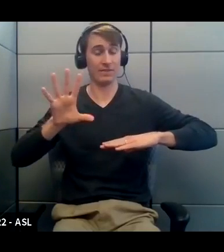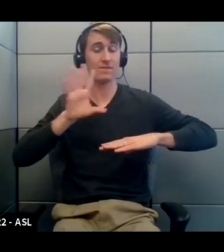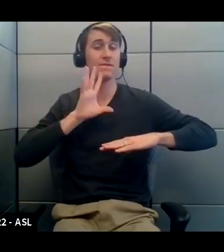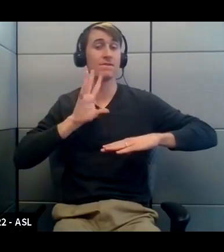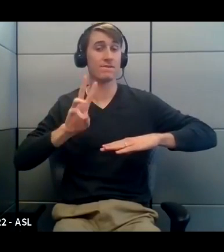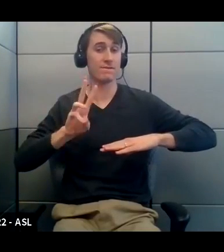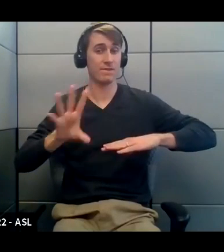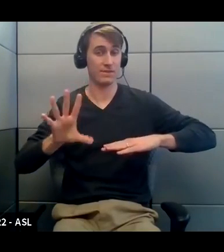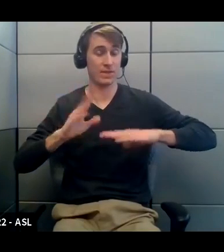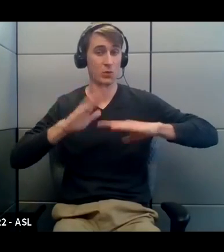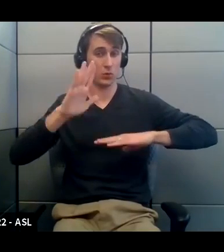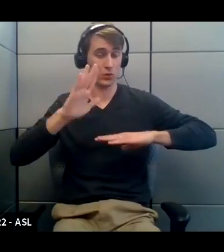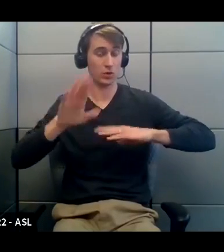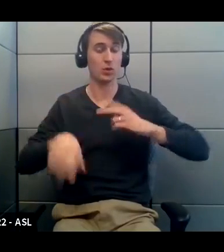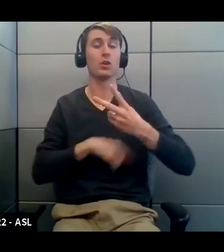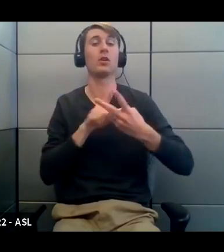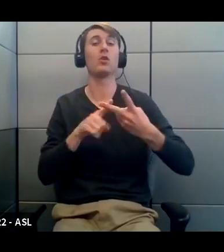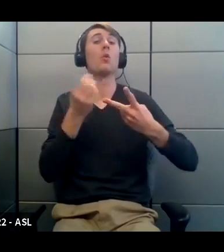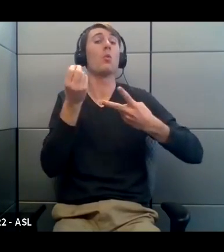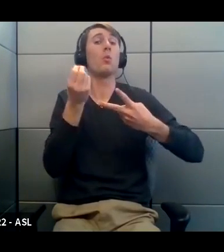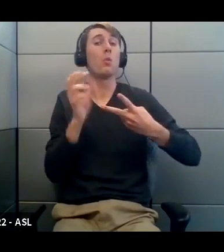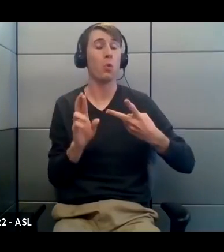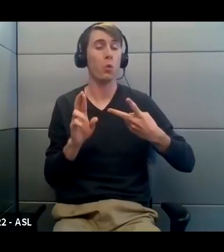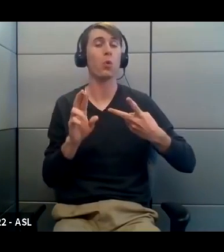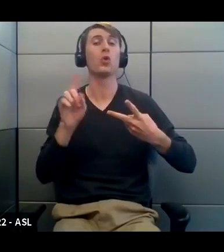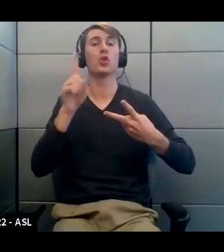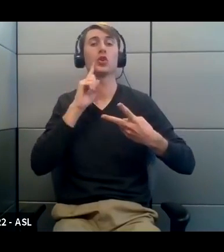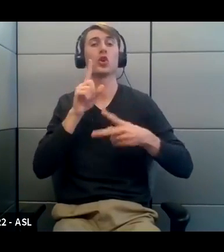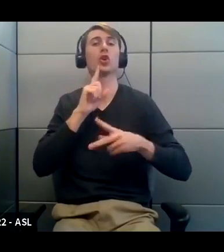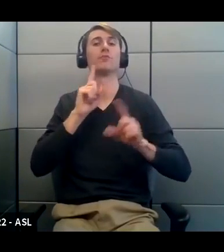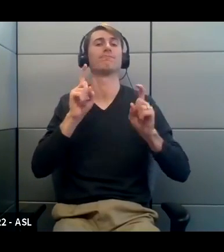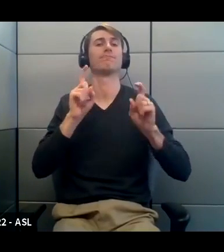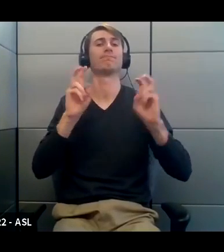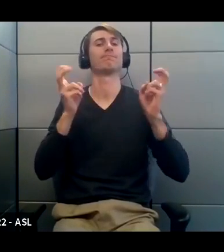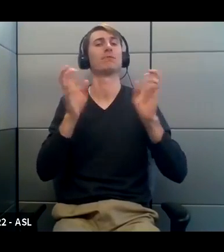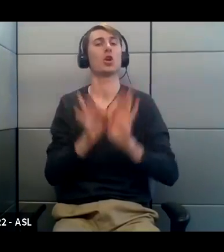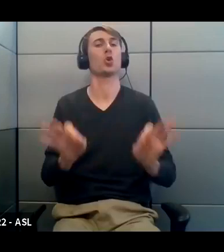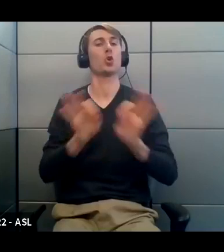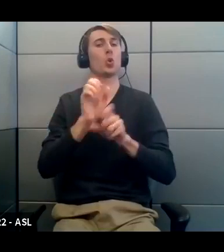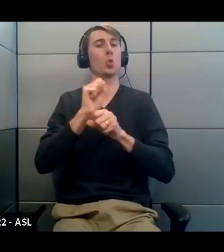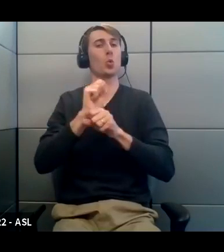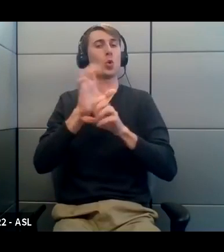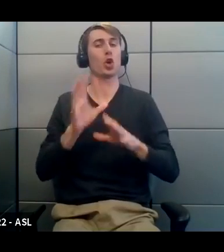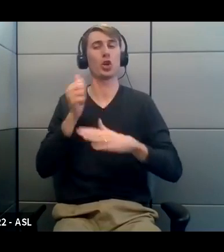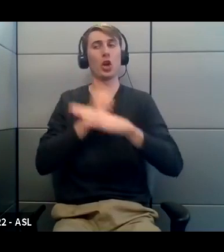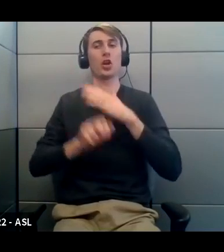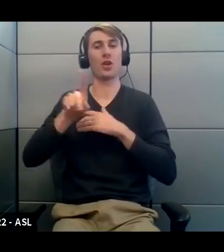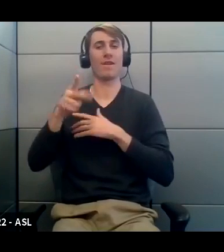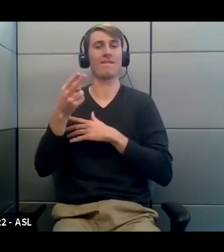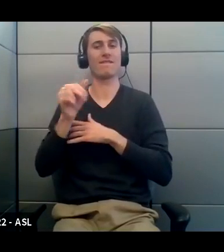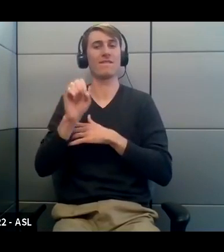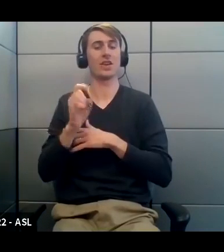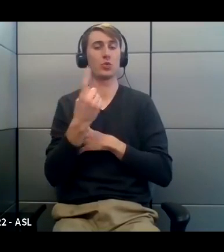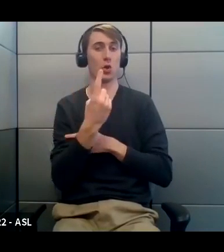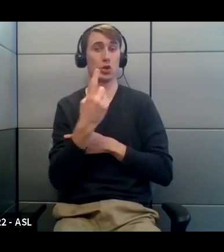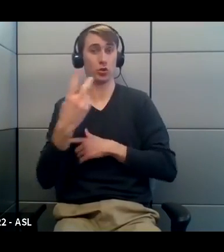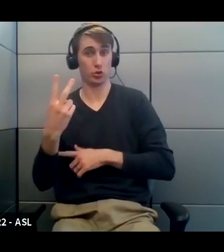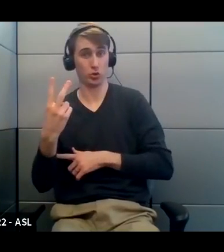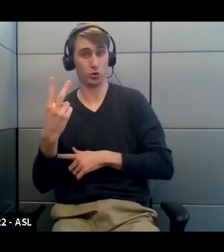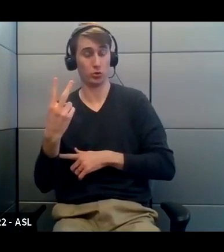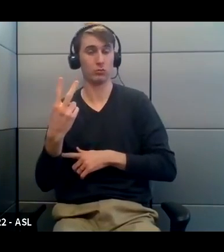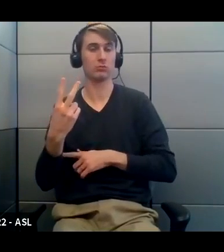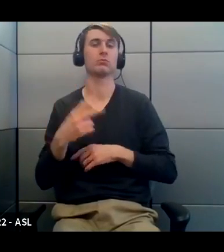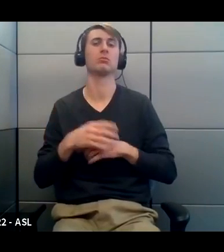critical worker under phases one and two of the Kansas plan, so that could be someone who works in a grocery store,